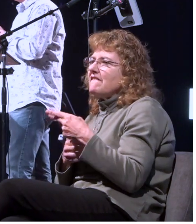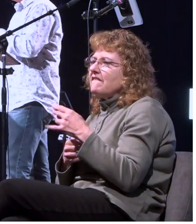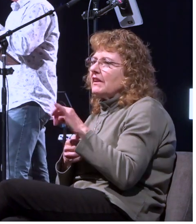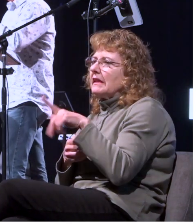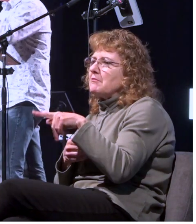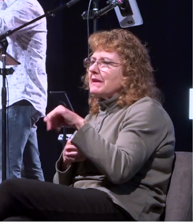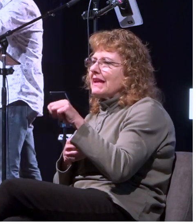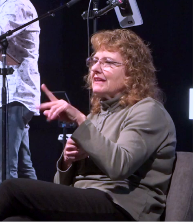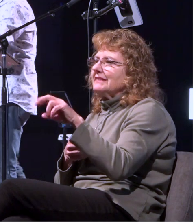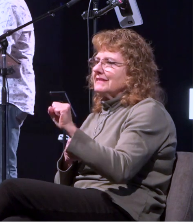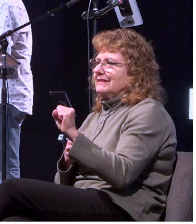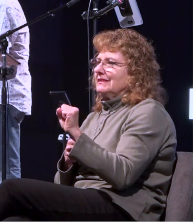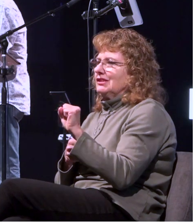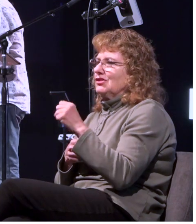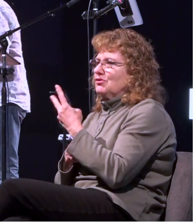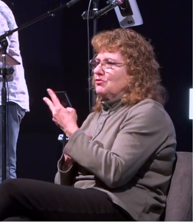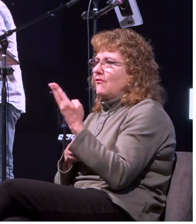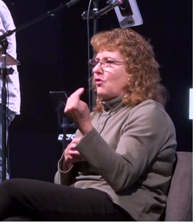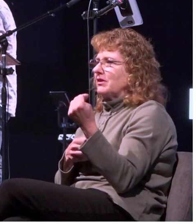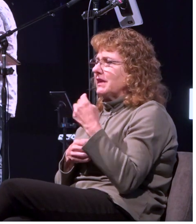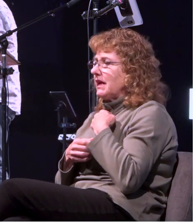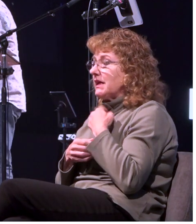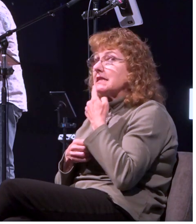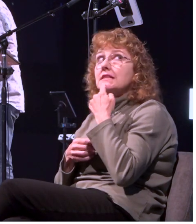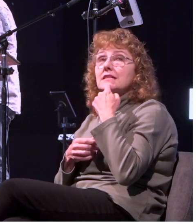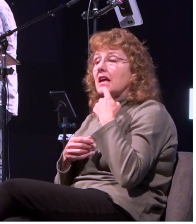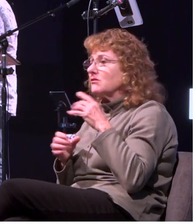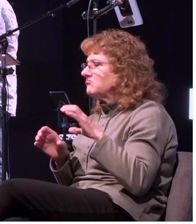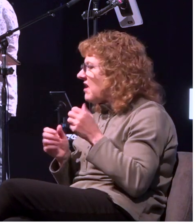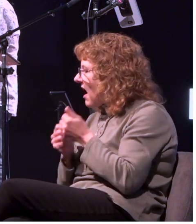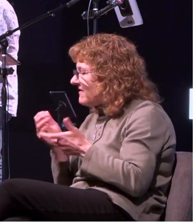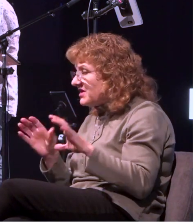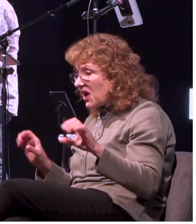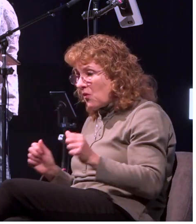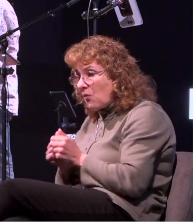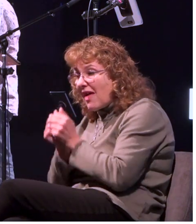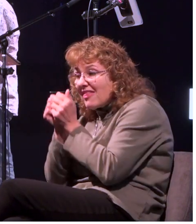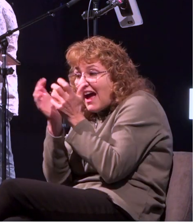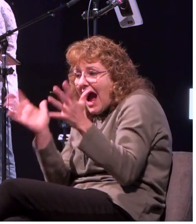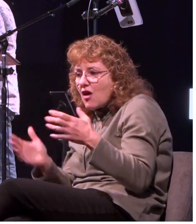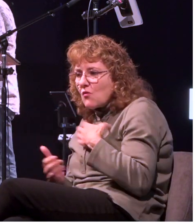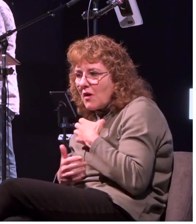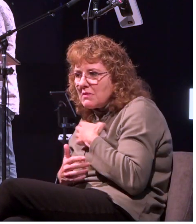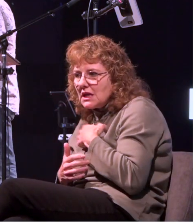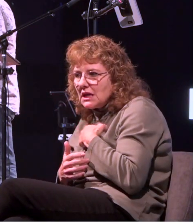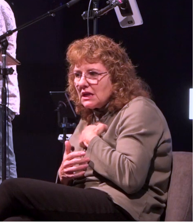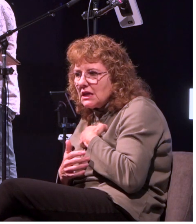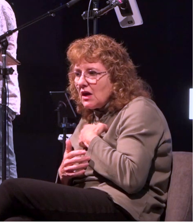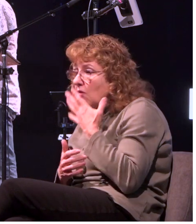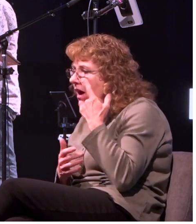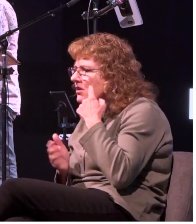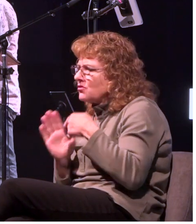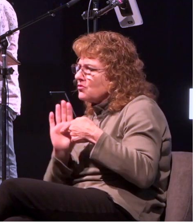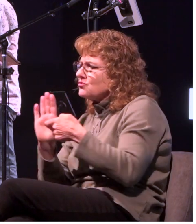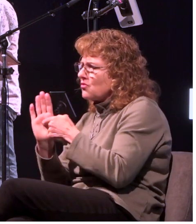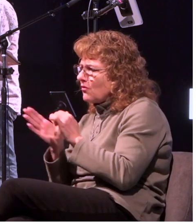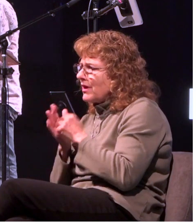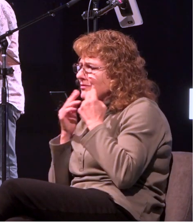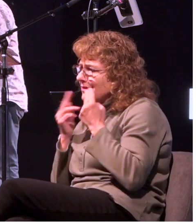said do all things without grumbling or disputing that you may be blameless and innocent children of god without blemish in the midst